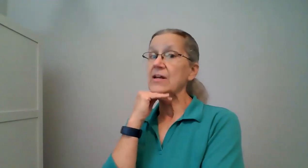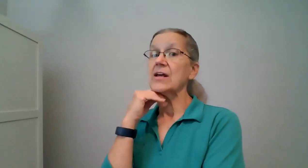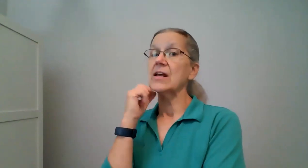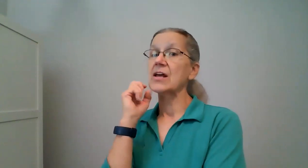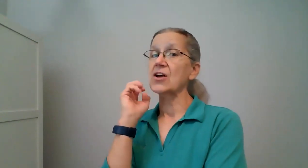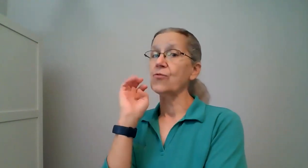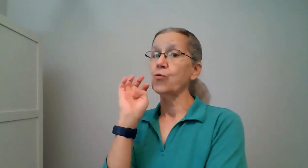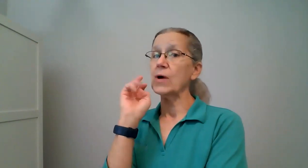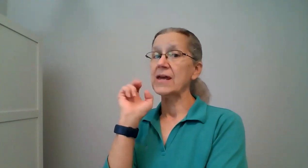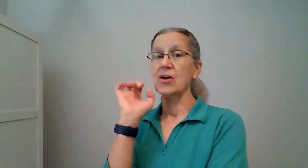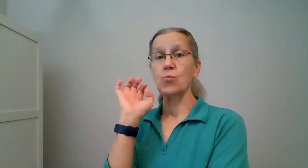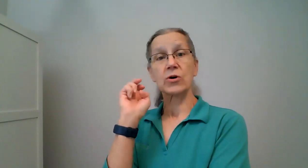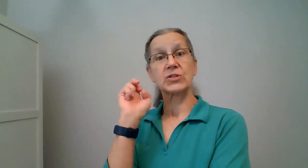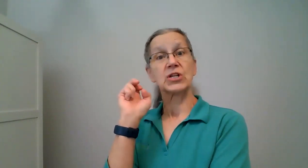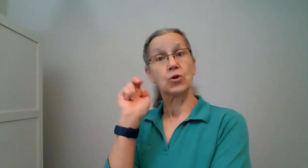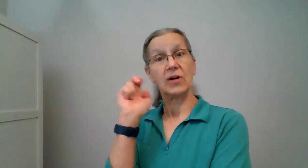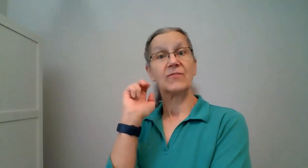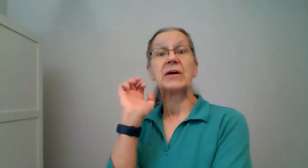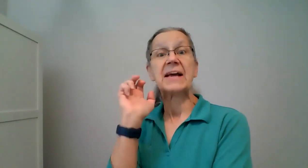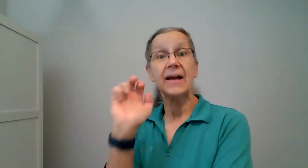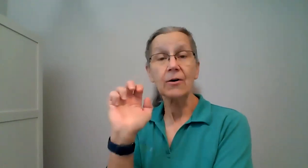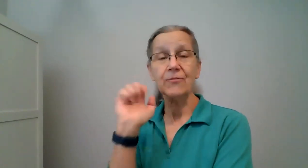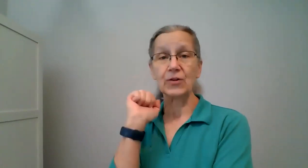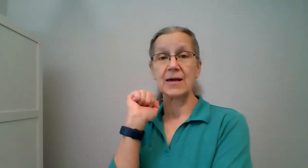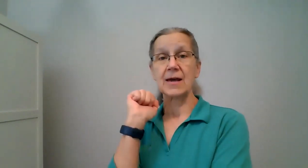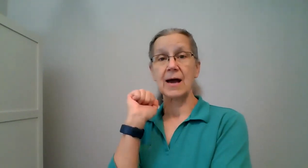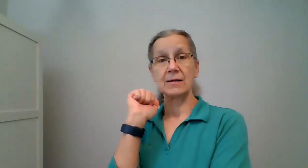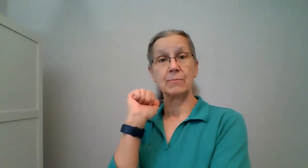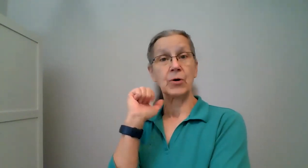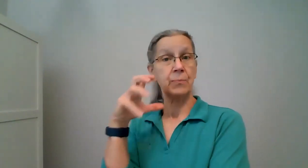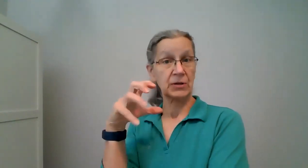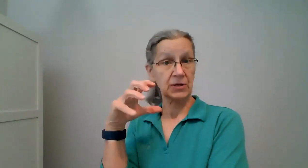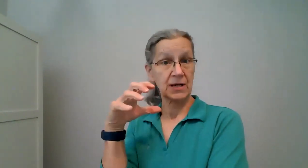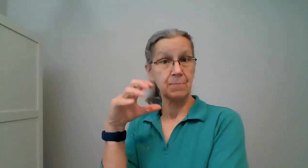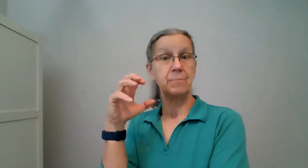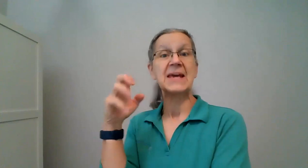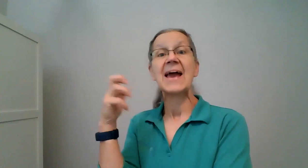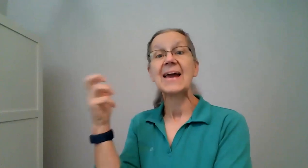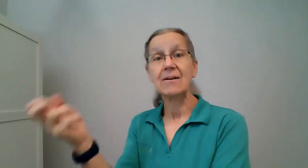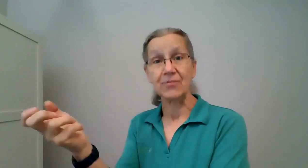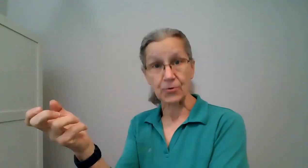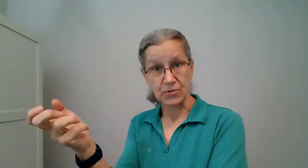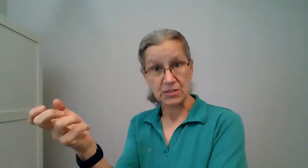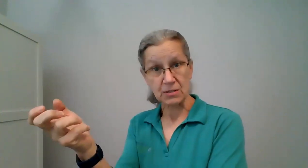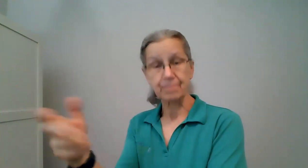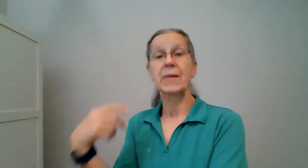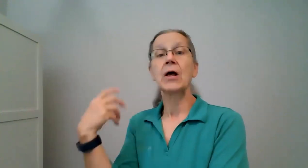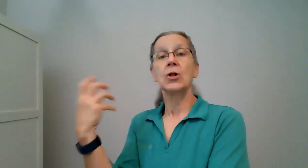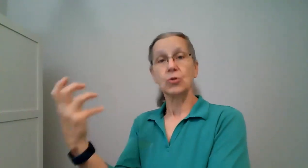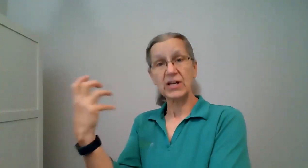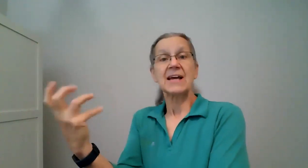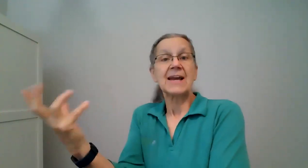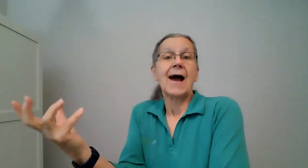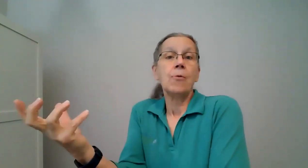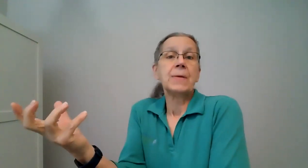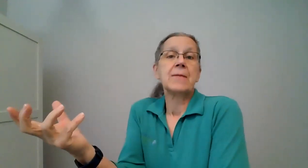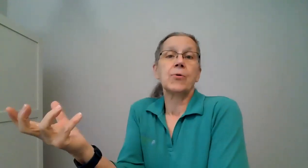if we were to look very carefully at mobility behaviors looking at how people